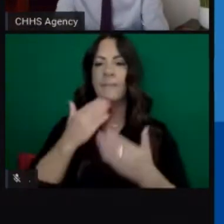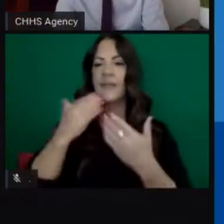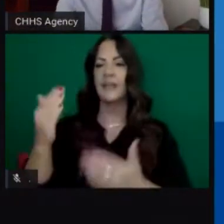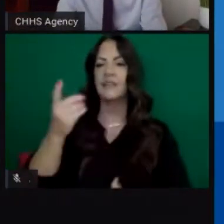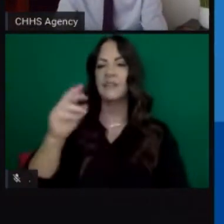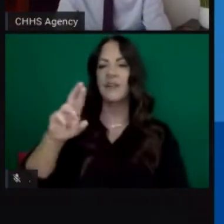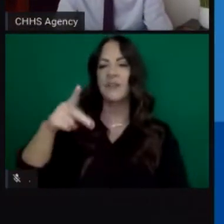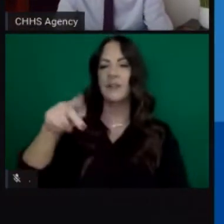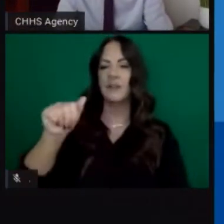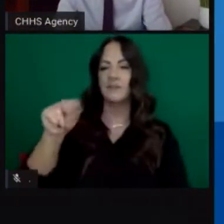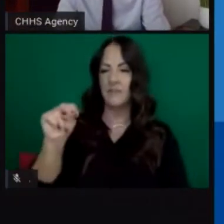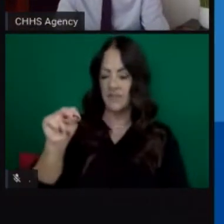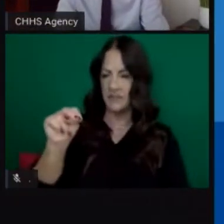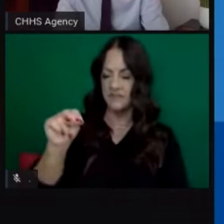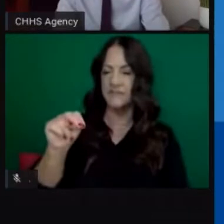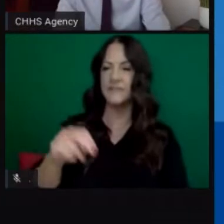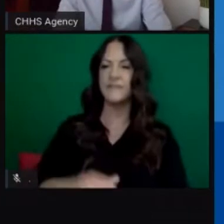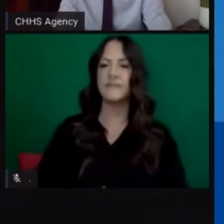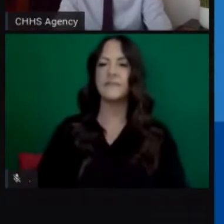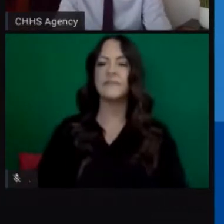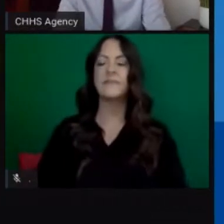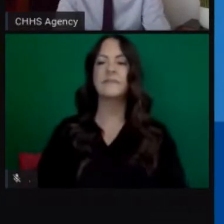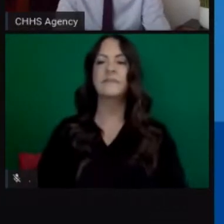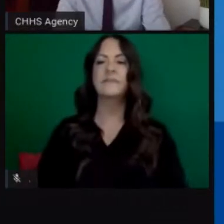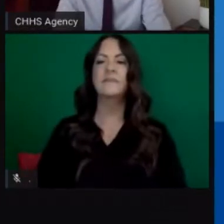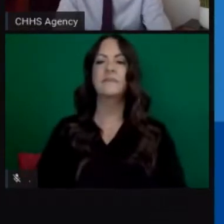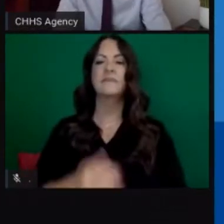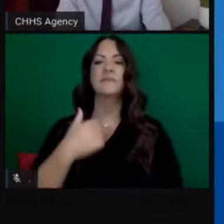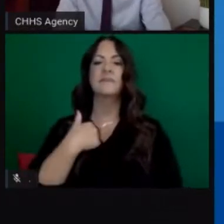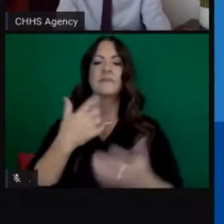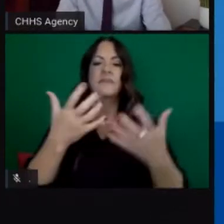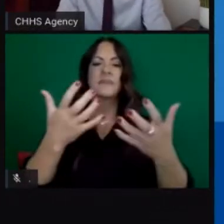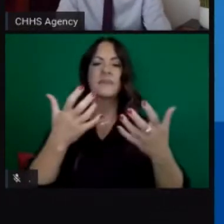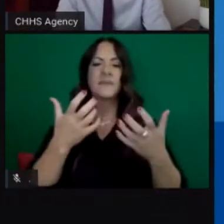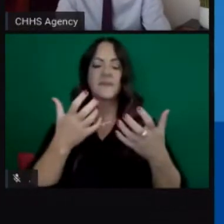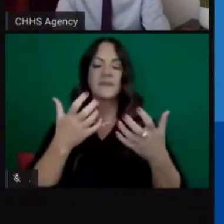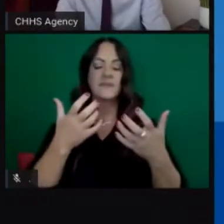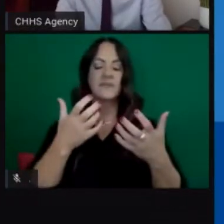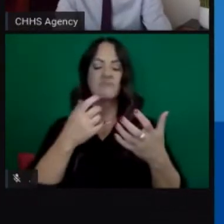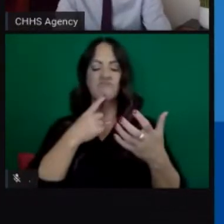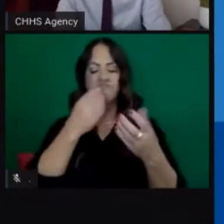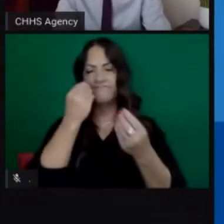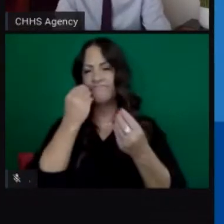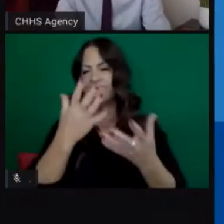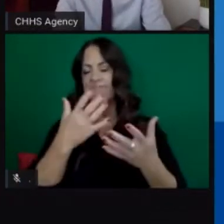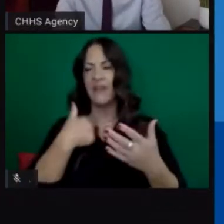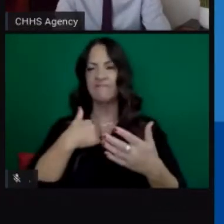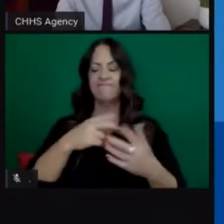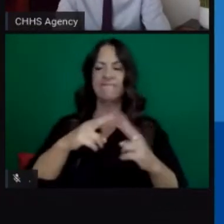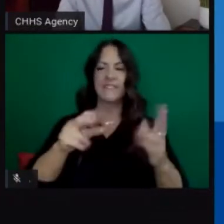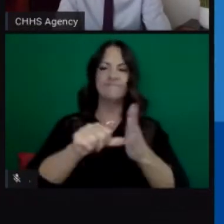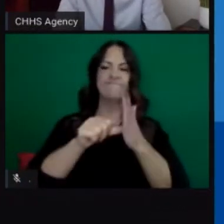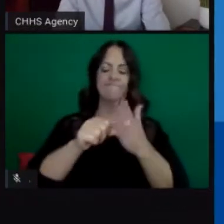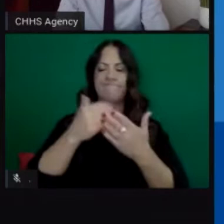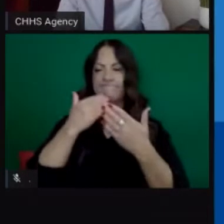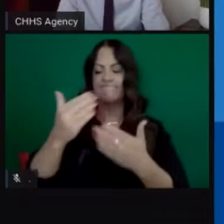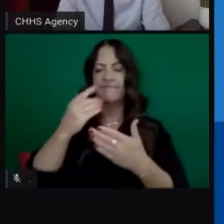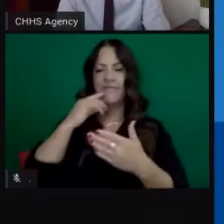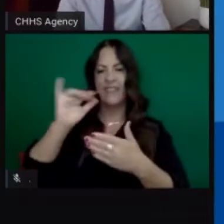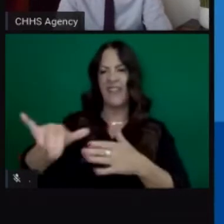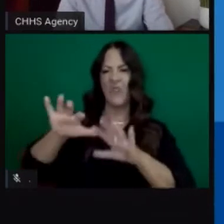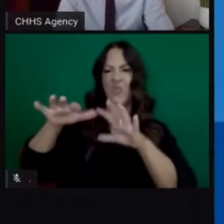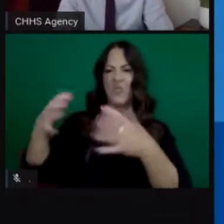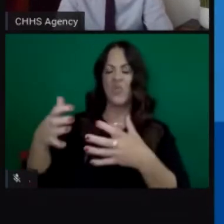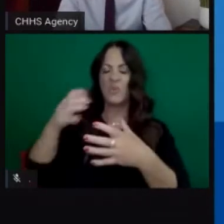I'll just reiterate just how proud I am of the testing task force and our leaders of that task force and all the